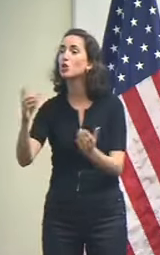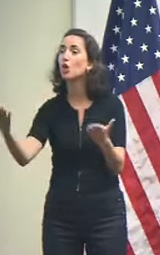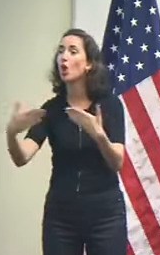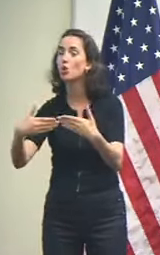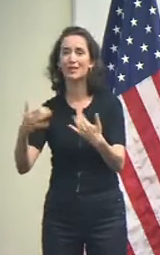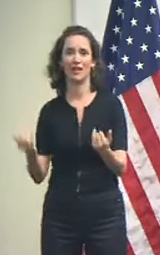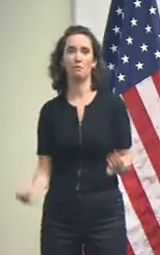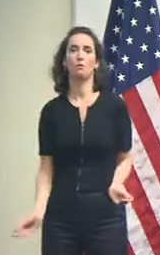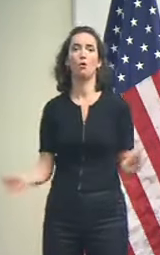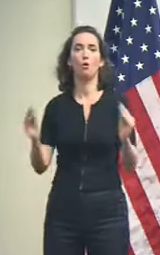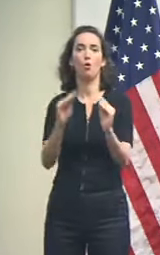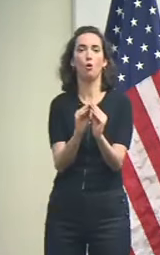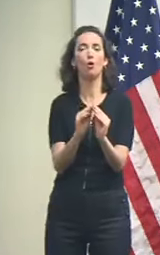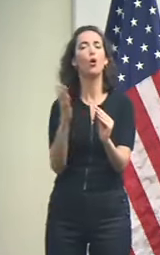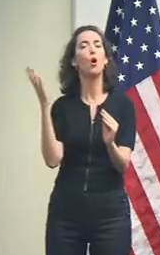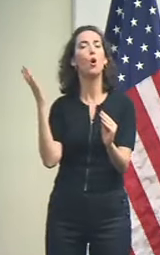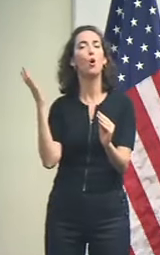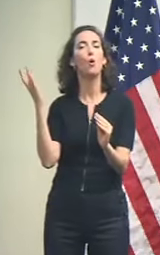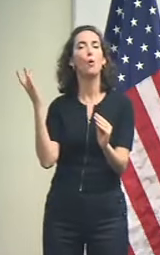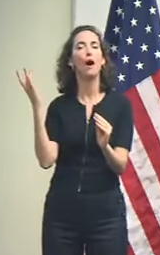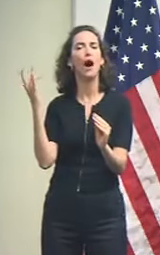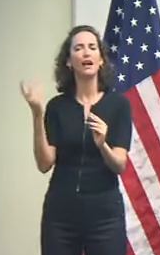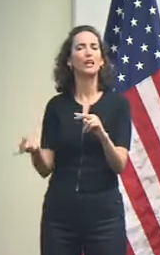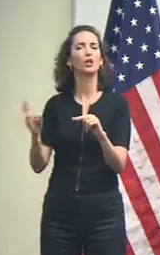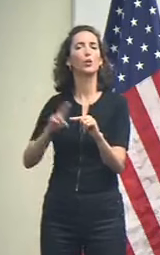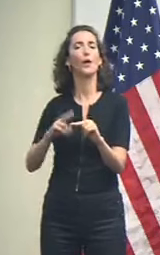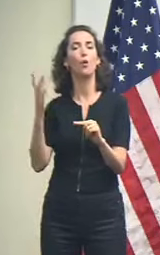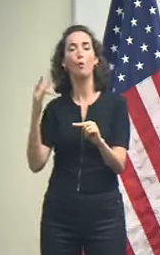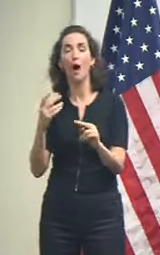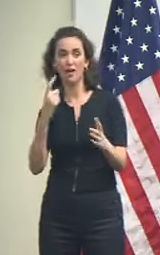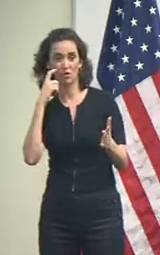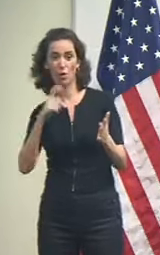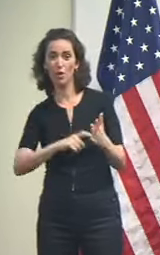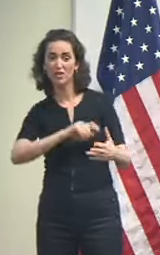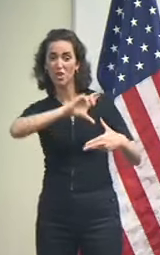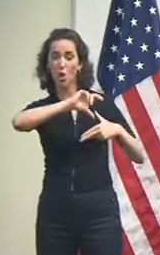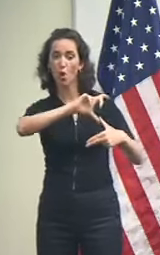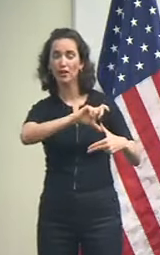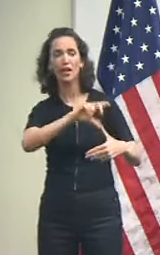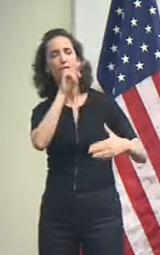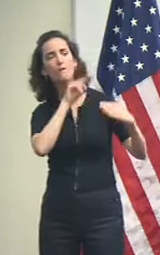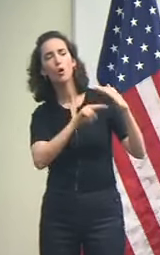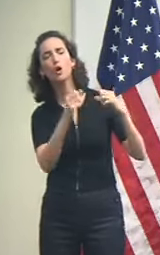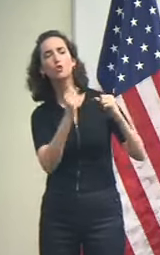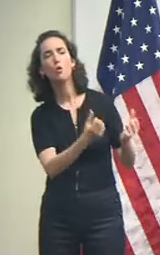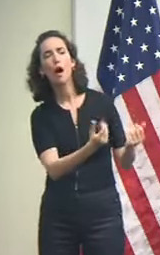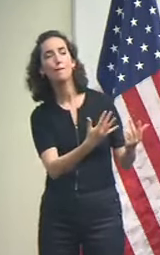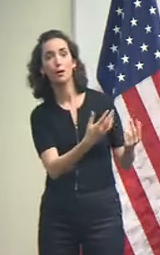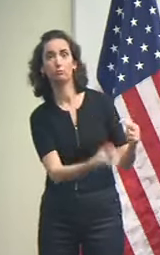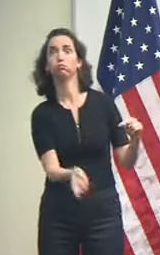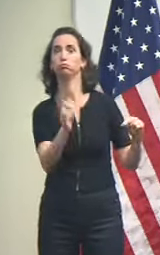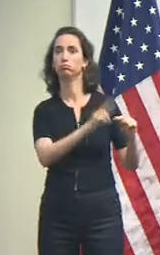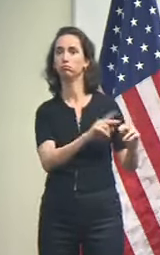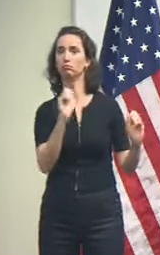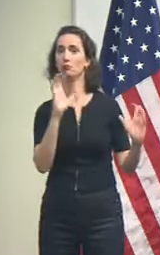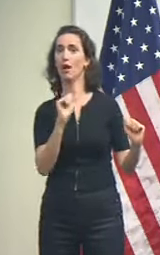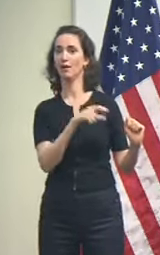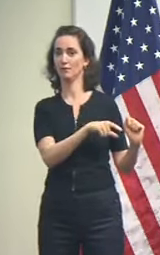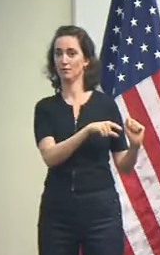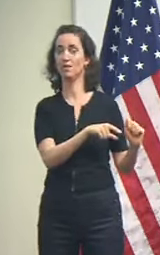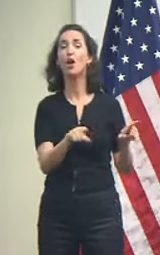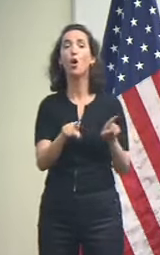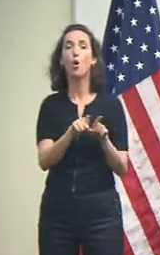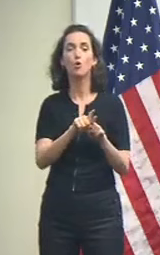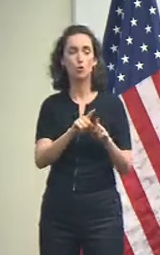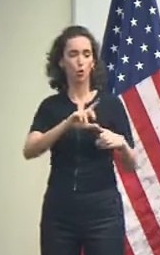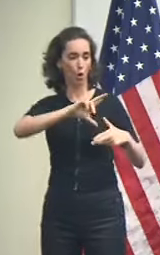because we have had an increase in the intensity of the storm that's been forecasted, and we also had a little shift